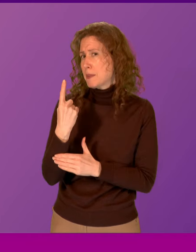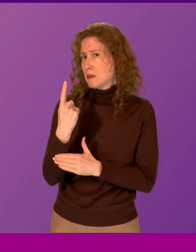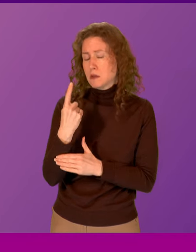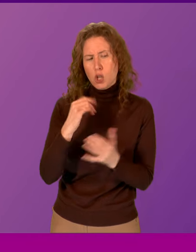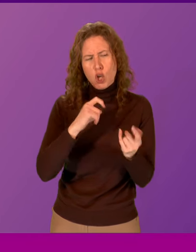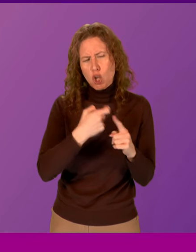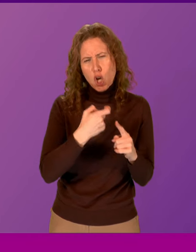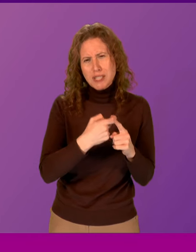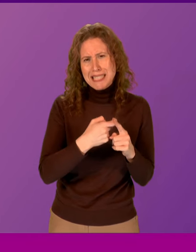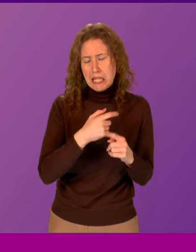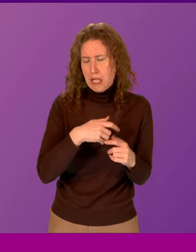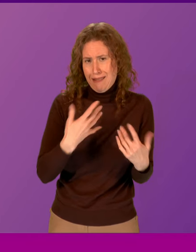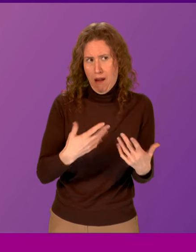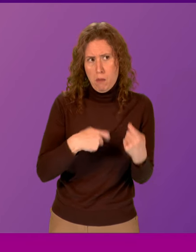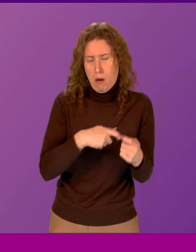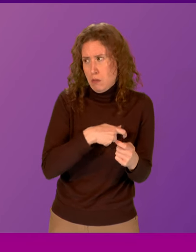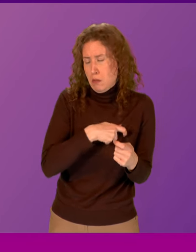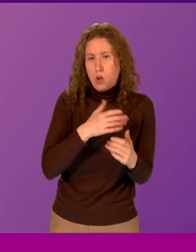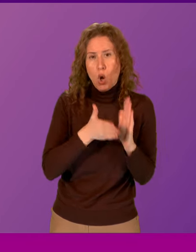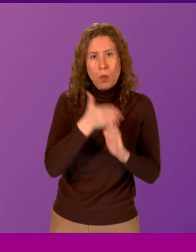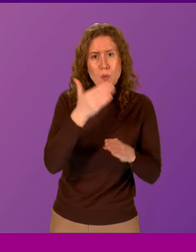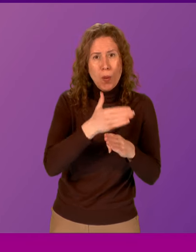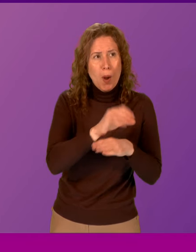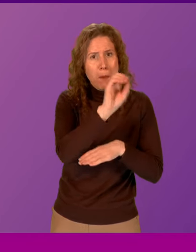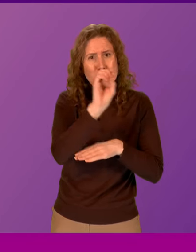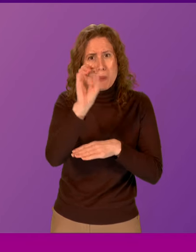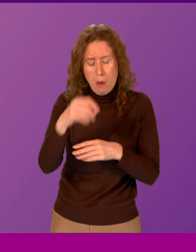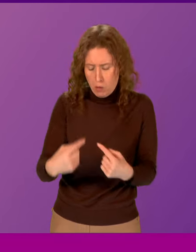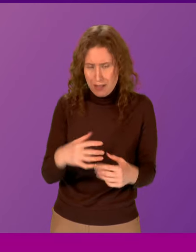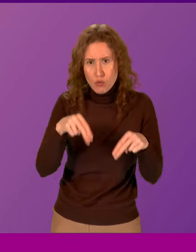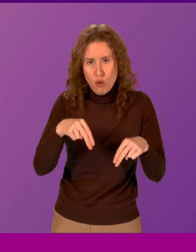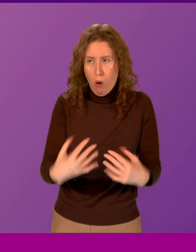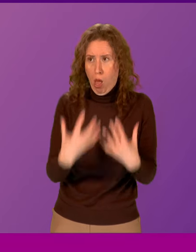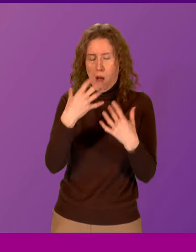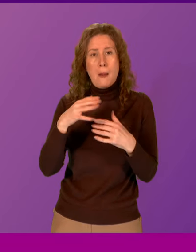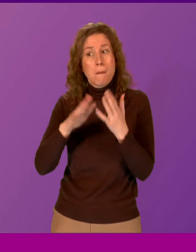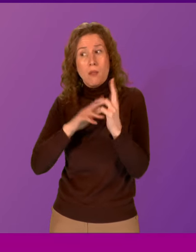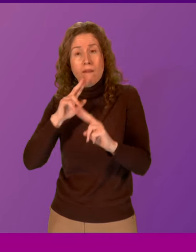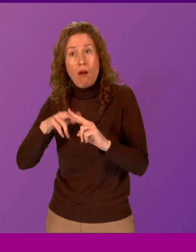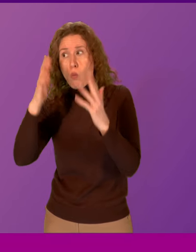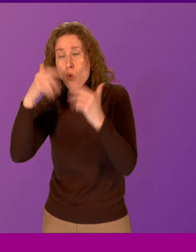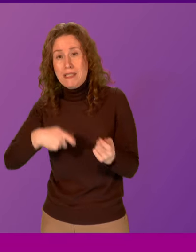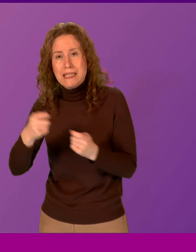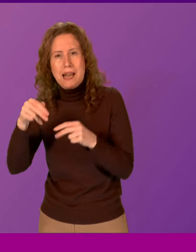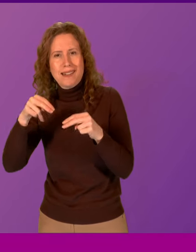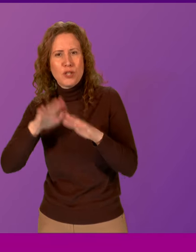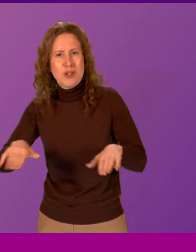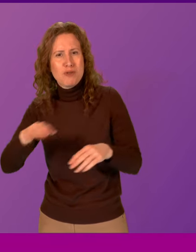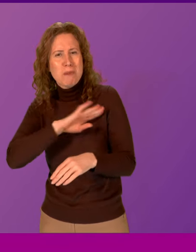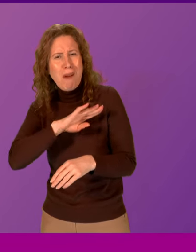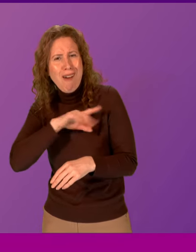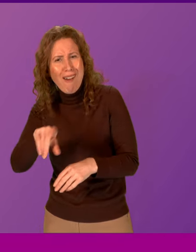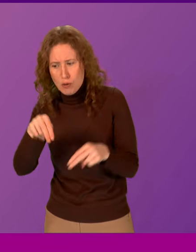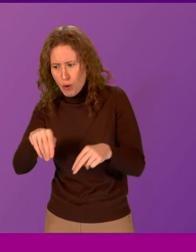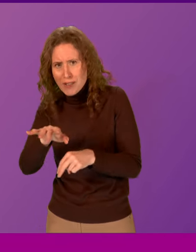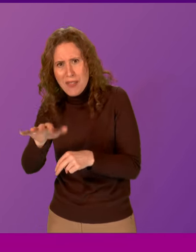shouldn't have to be fearful when they go to work. And parents shouldn't have to fear for their kids when they take them to the park. This government has a